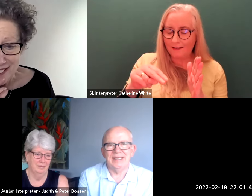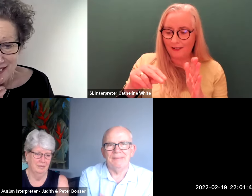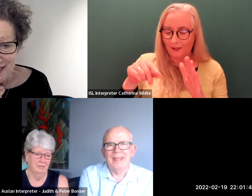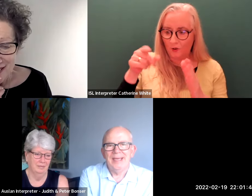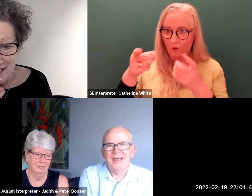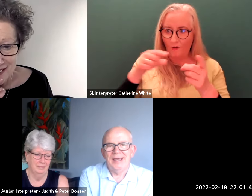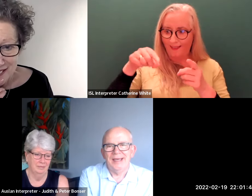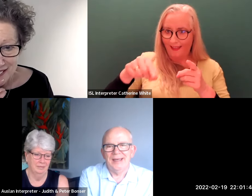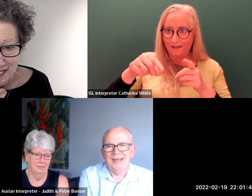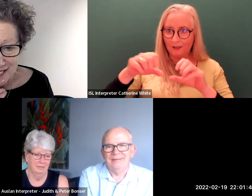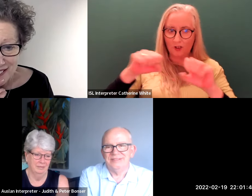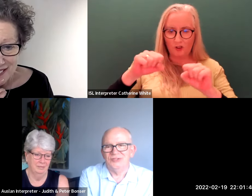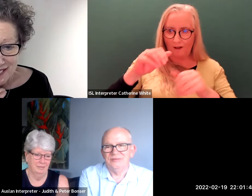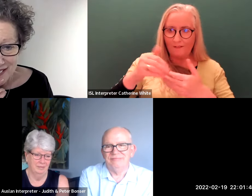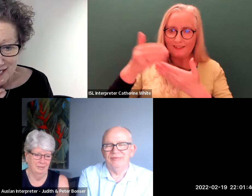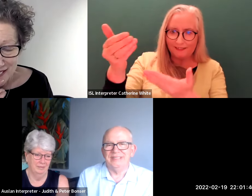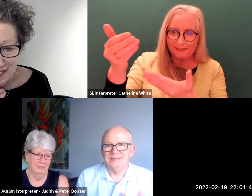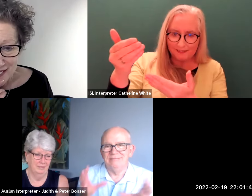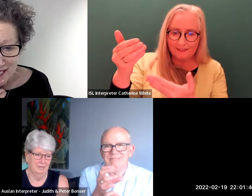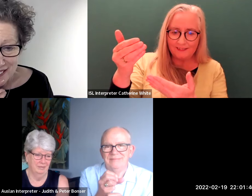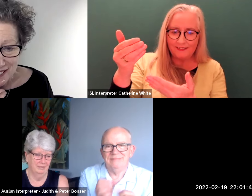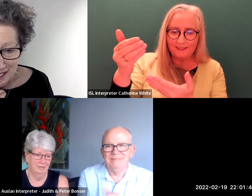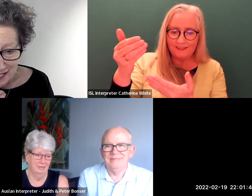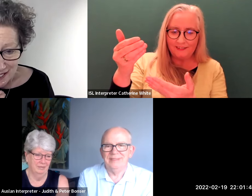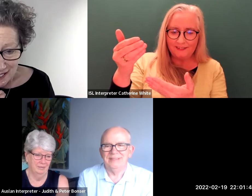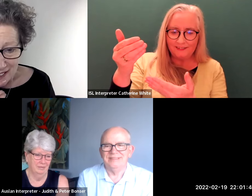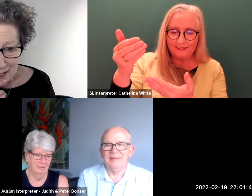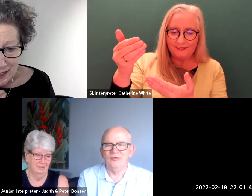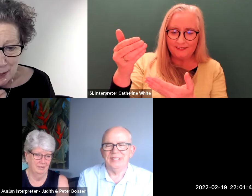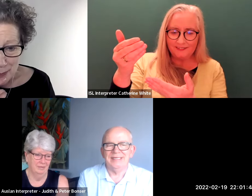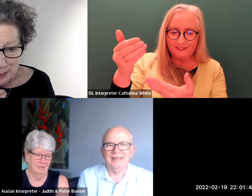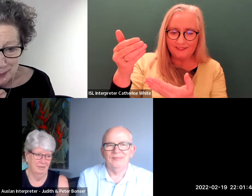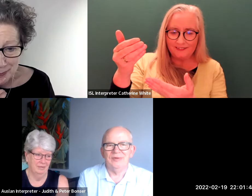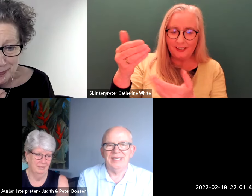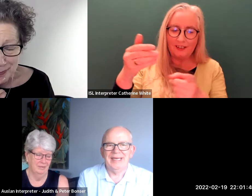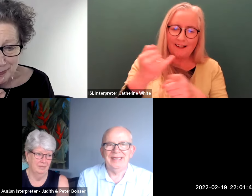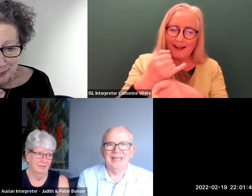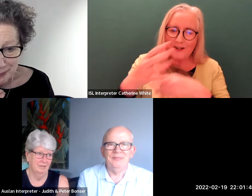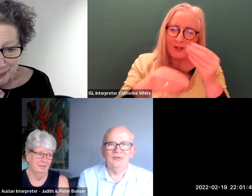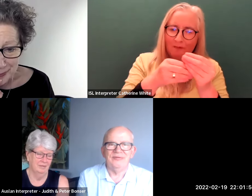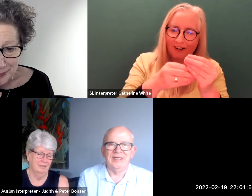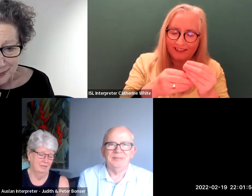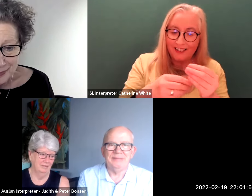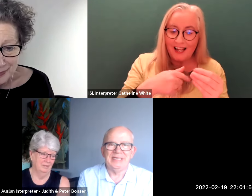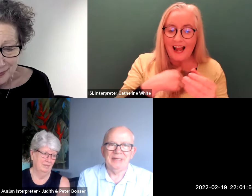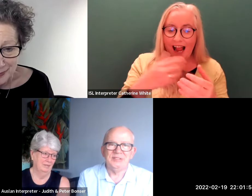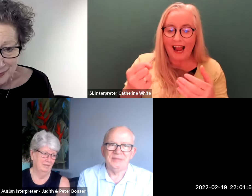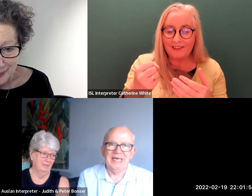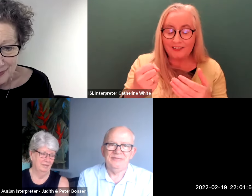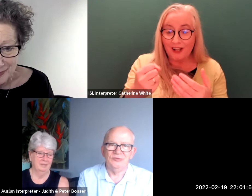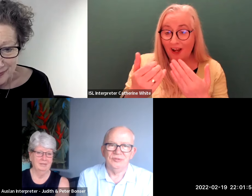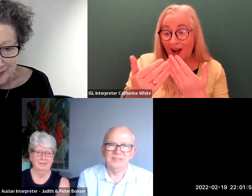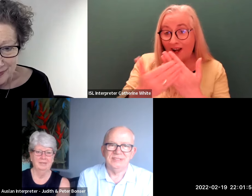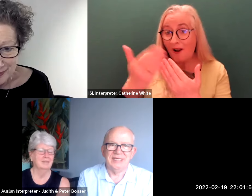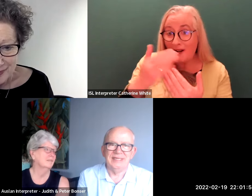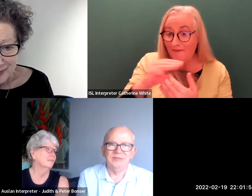um to sort of bring it in summary um i had a number of young people come up to me